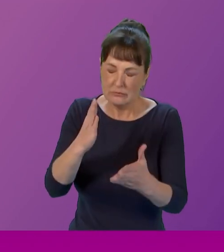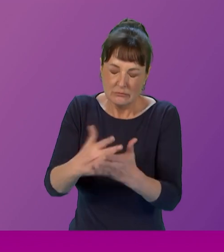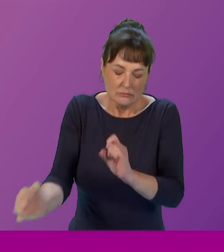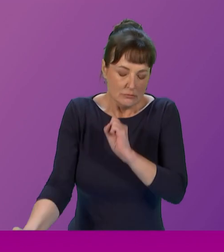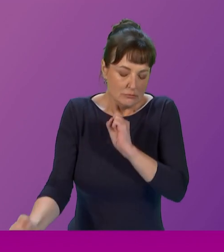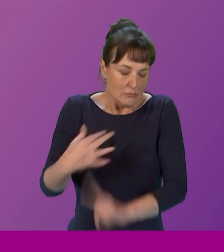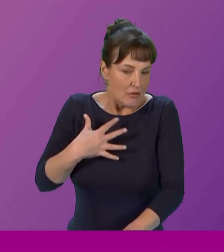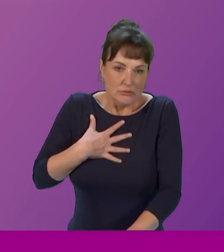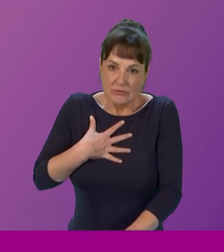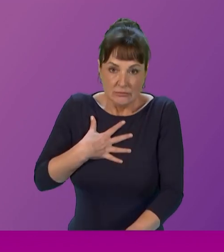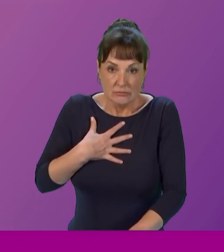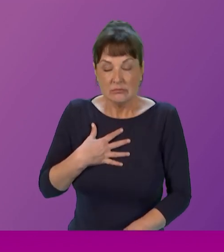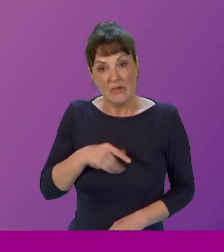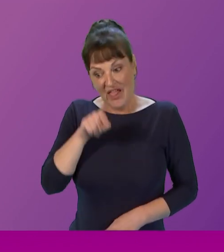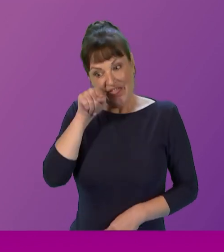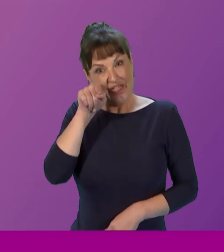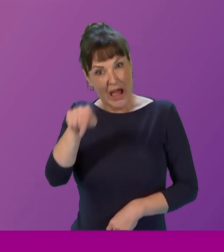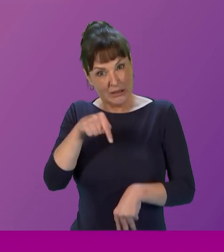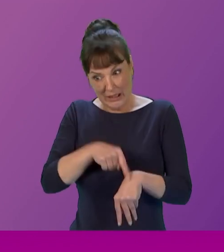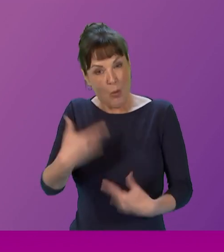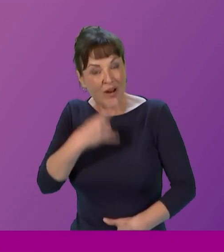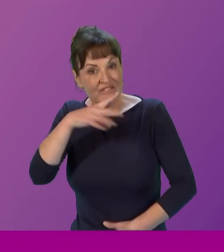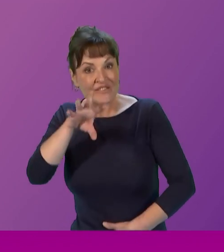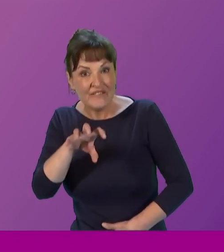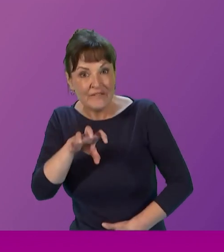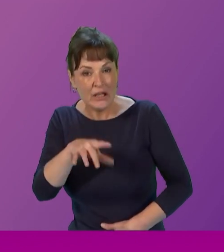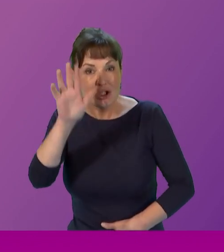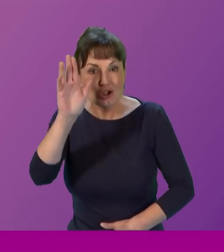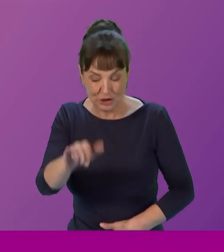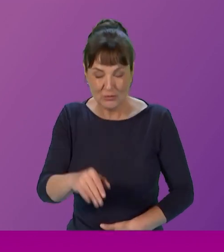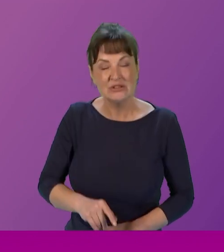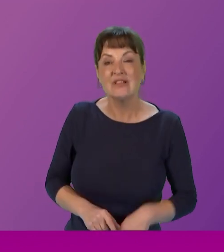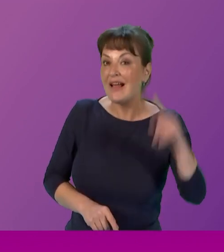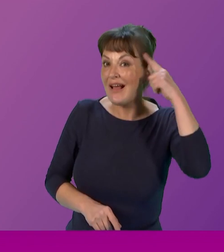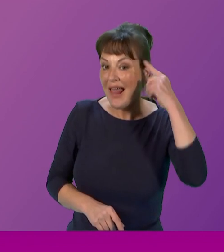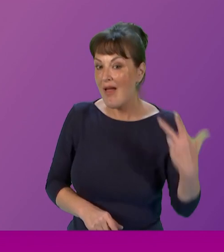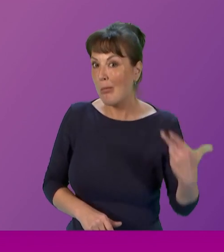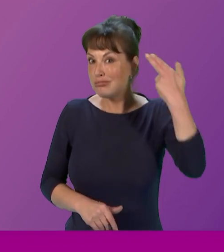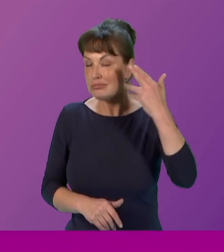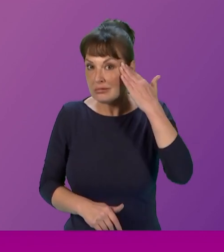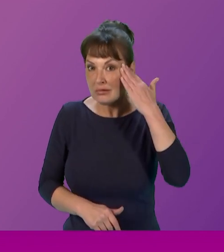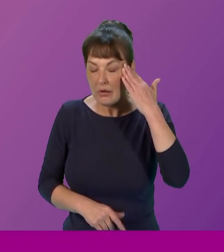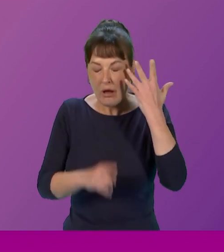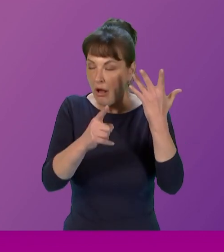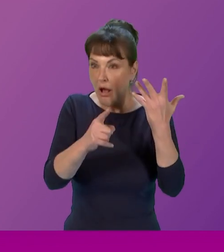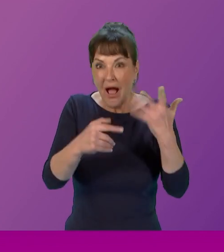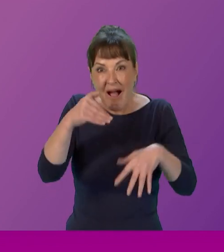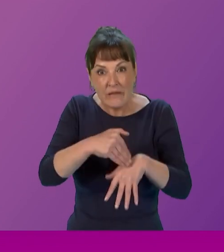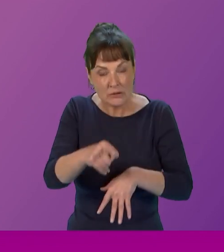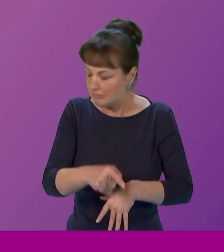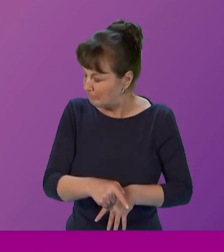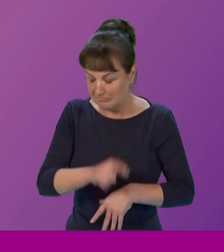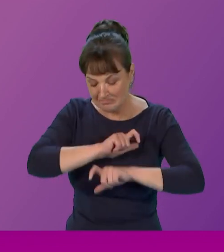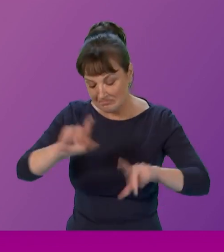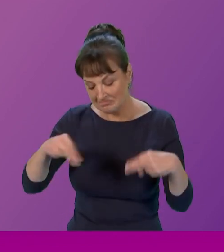at the age of 15 only a year younger than I am now Malala was shot on the left side of her face yet she didn't let this affect her and in